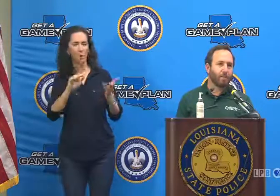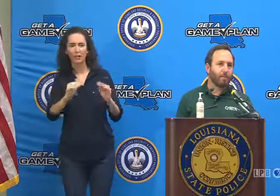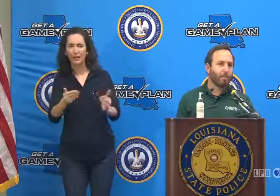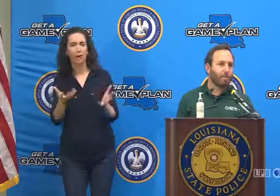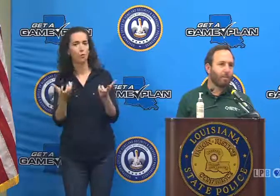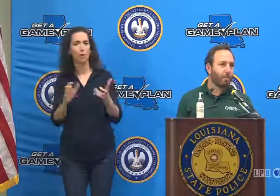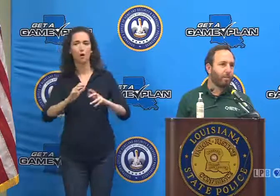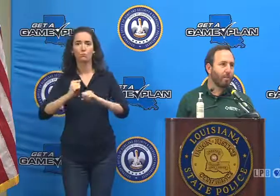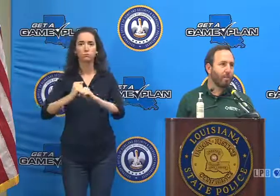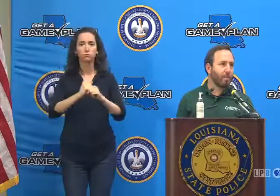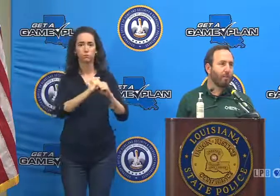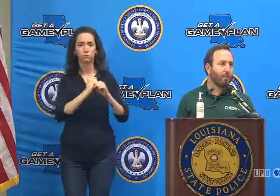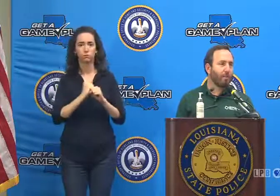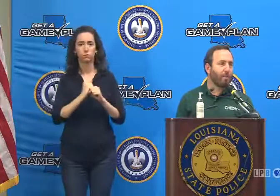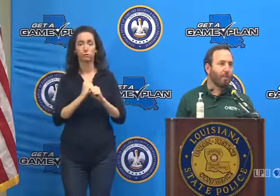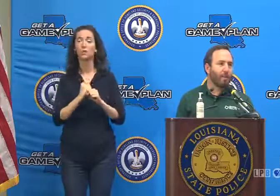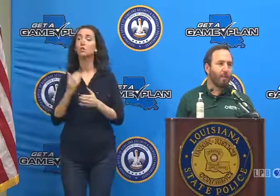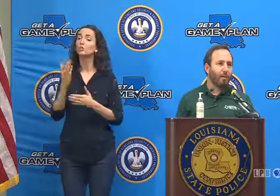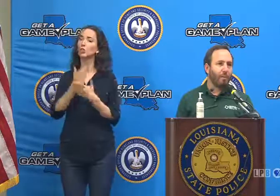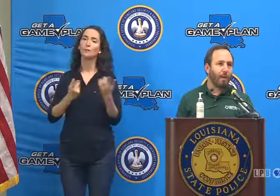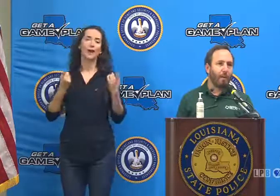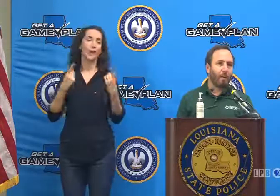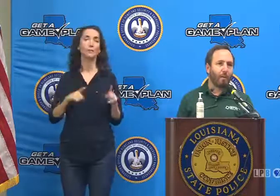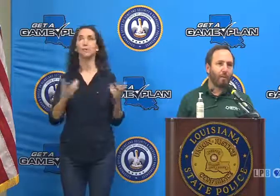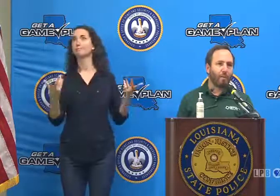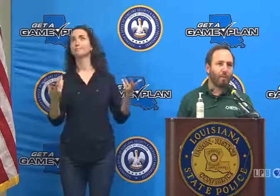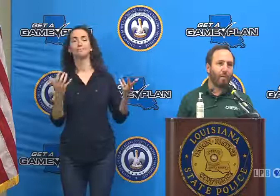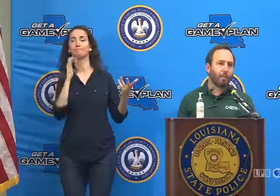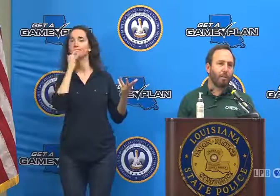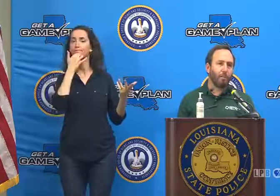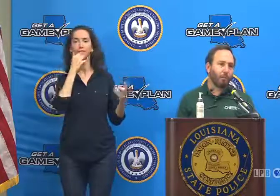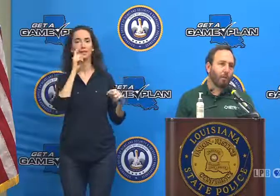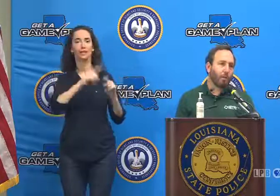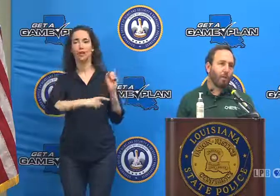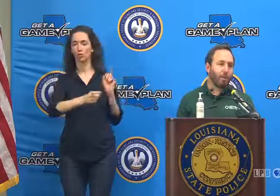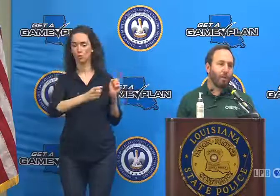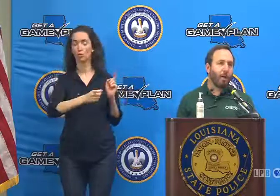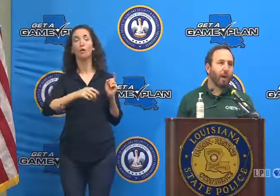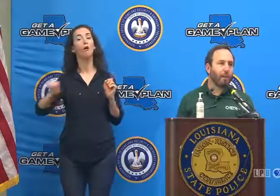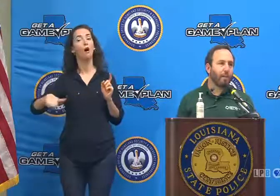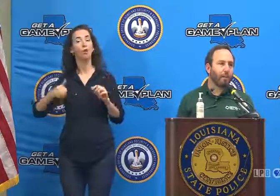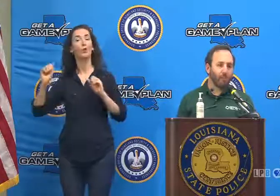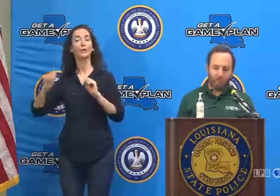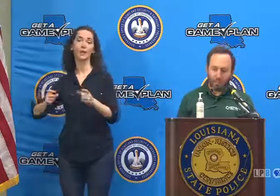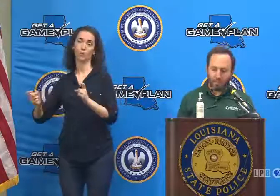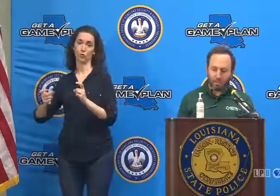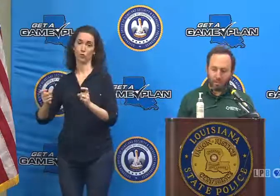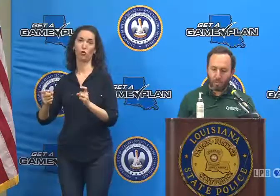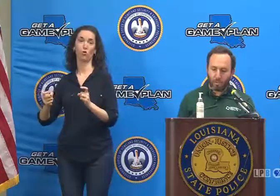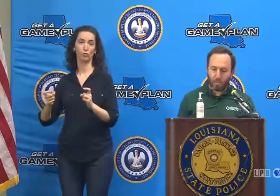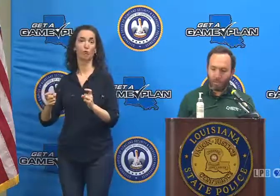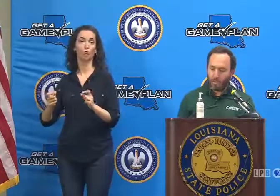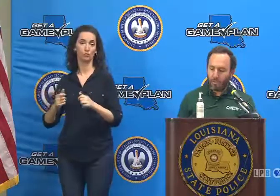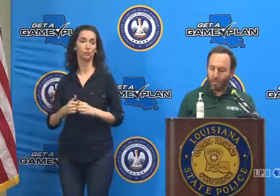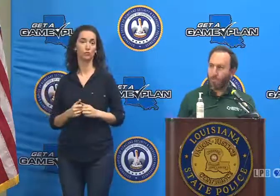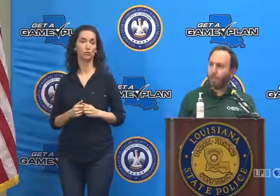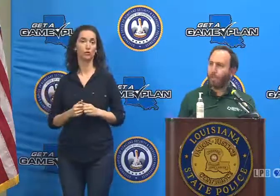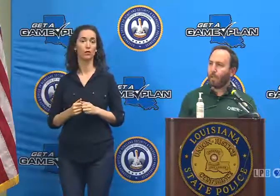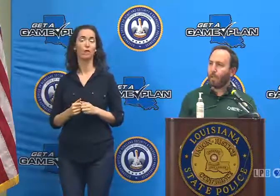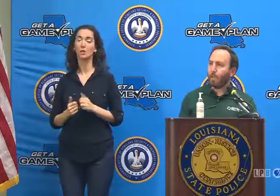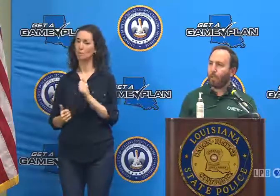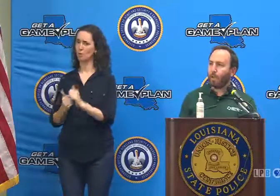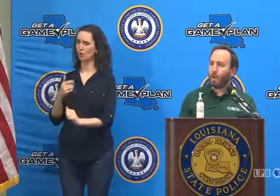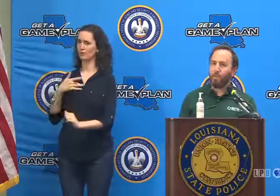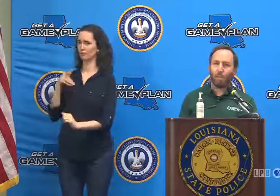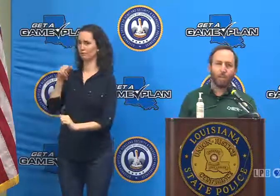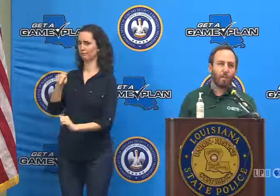Some deaths in a storm are just not preventable, but many of them are and typically more than not in our history of storms. So I want to